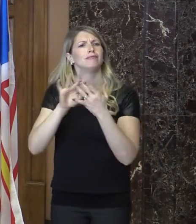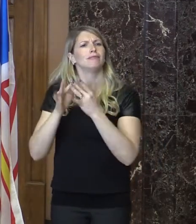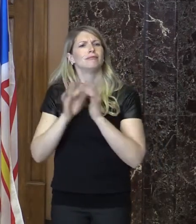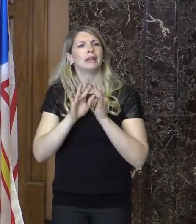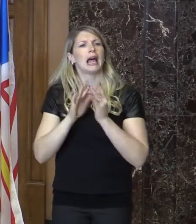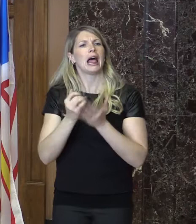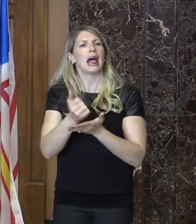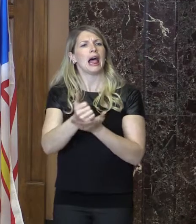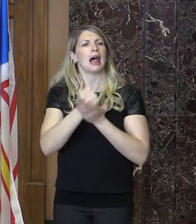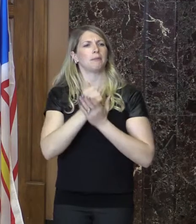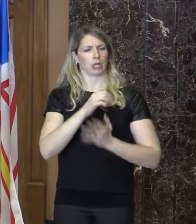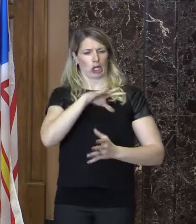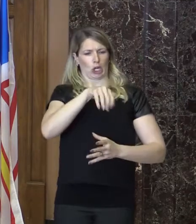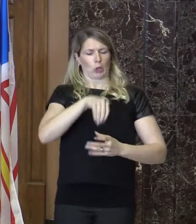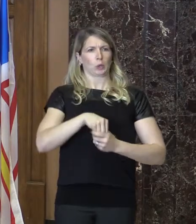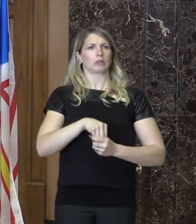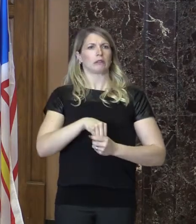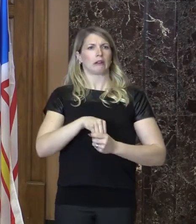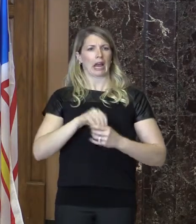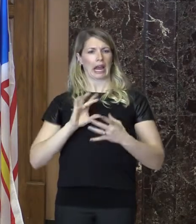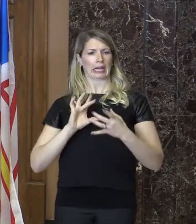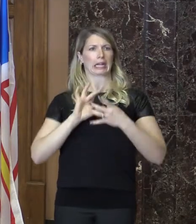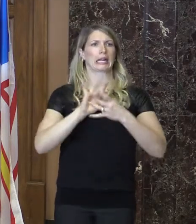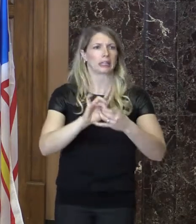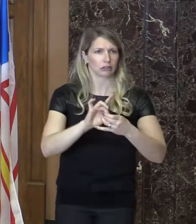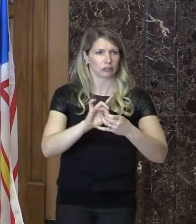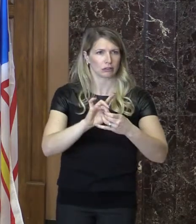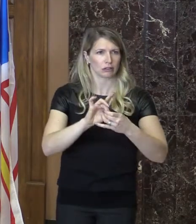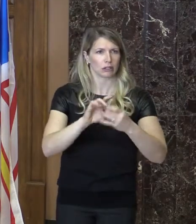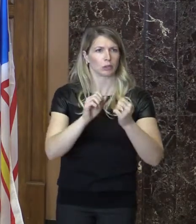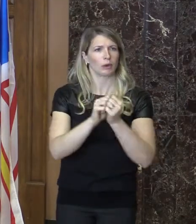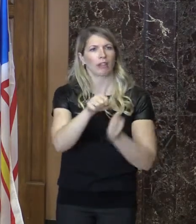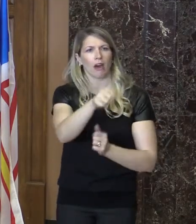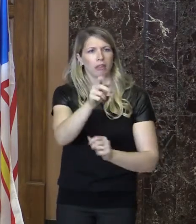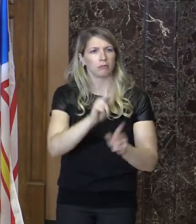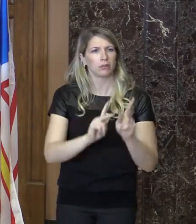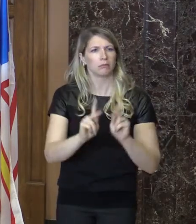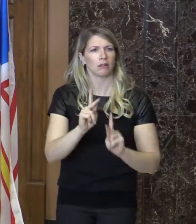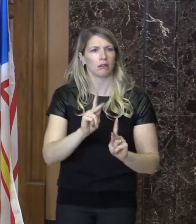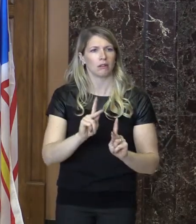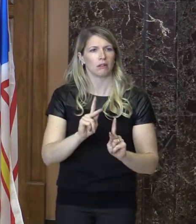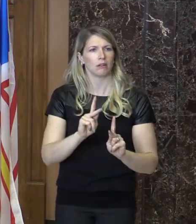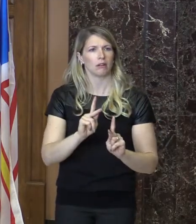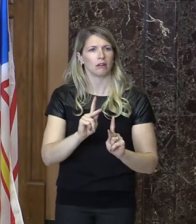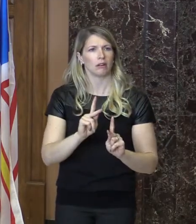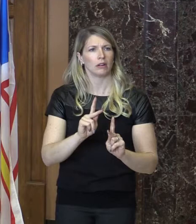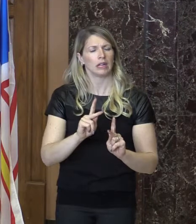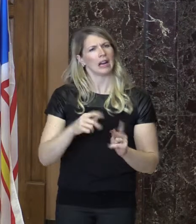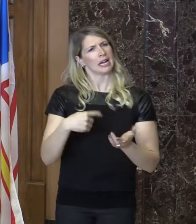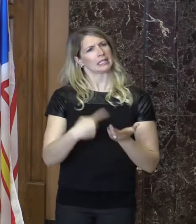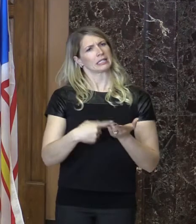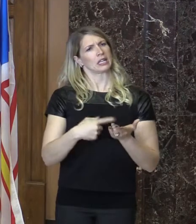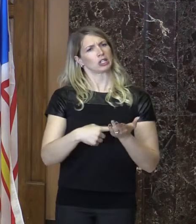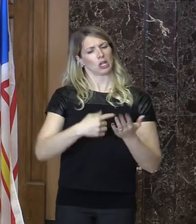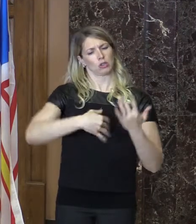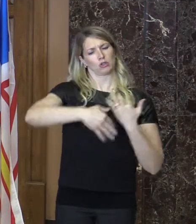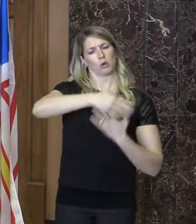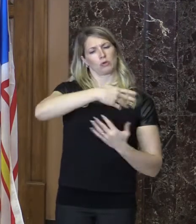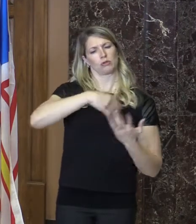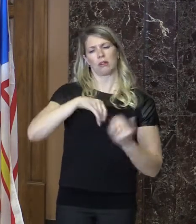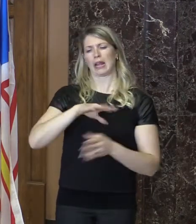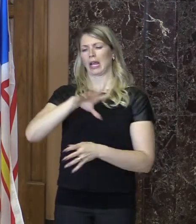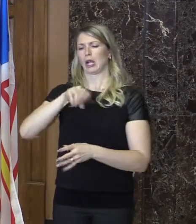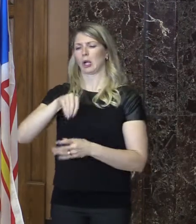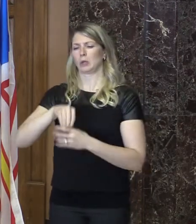and a sense of connection. Let's not lose sight of what this social inclusion and a sense of